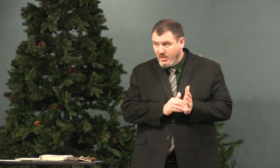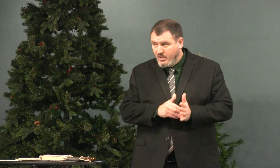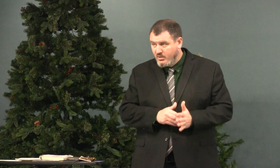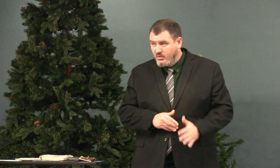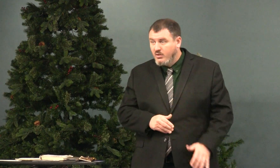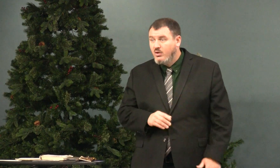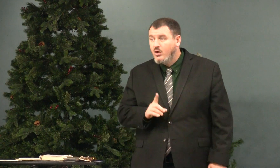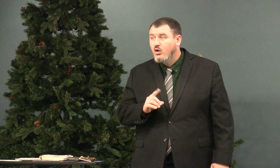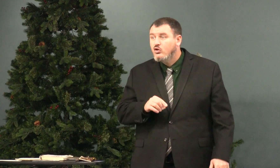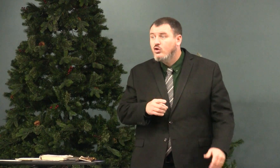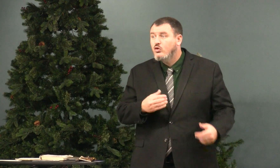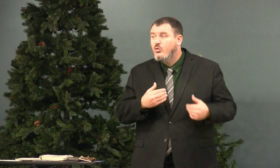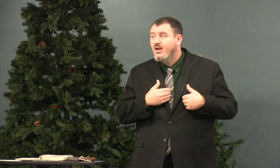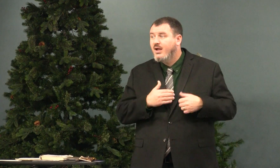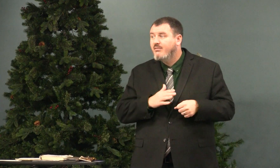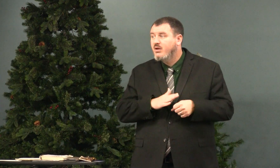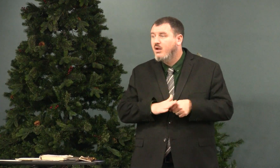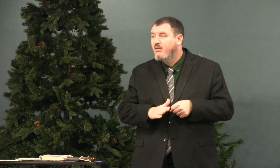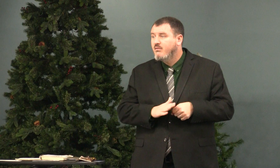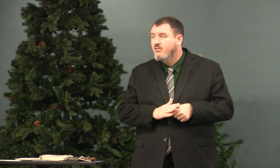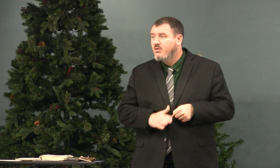I ask them again, do you have enough?